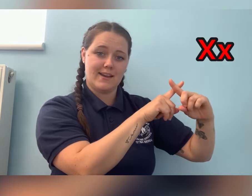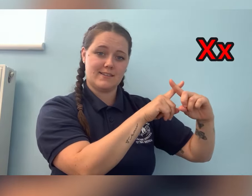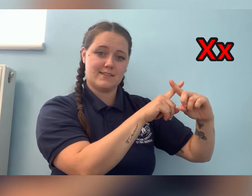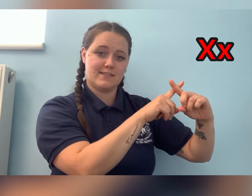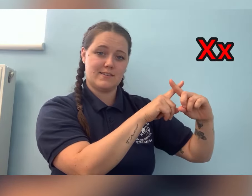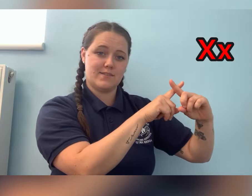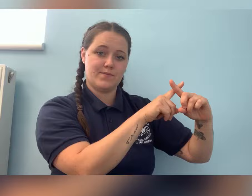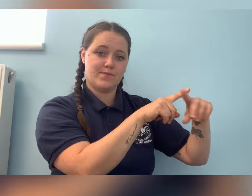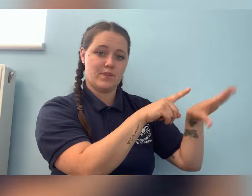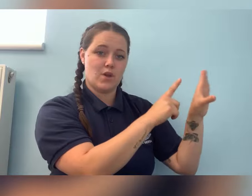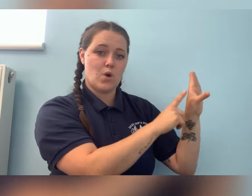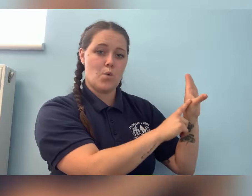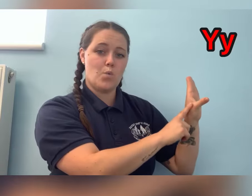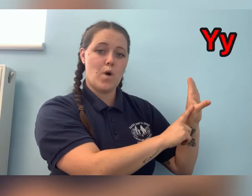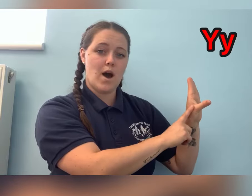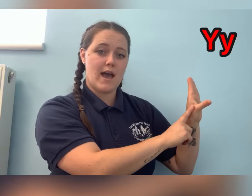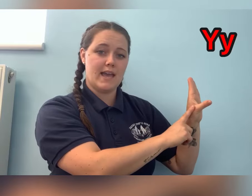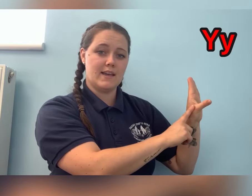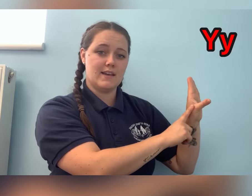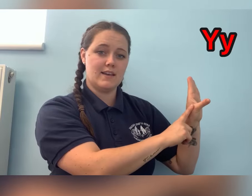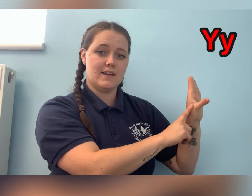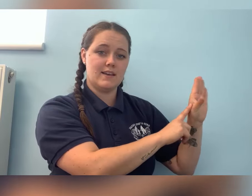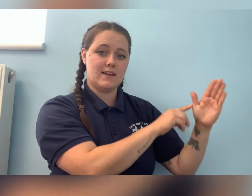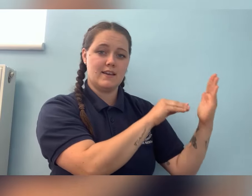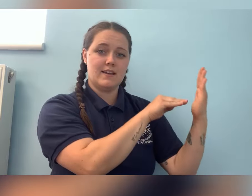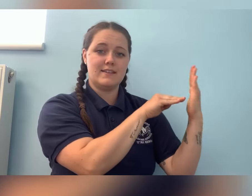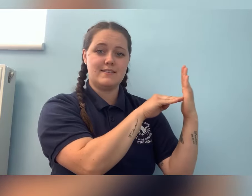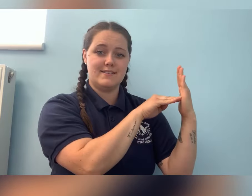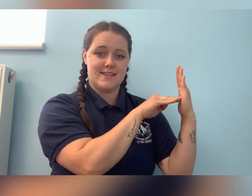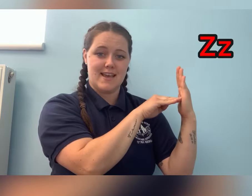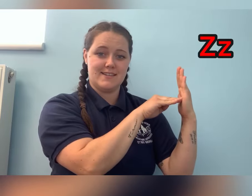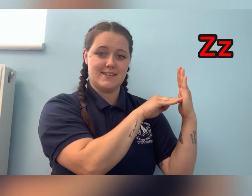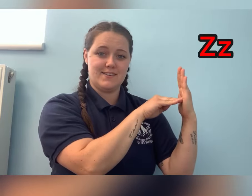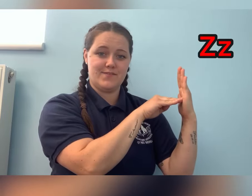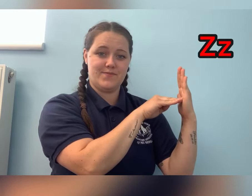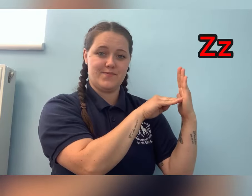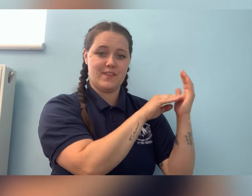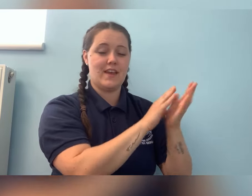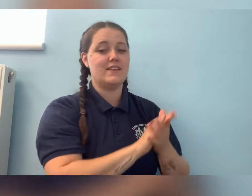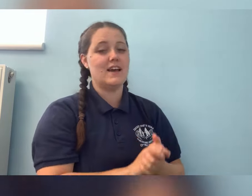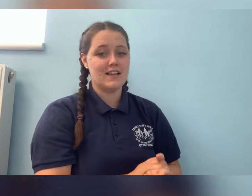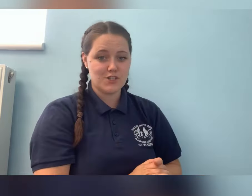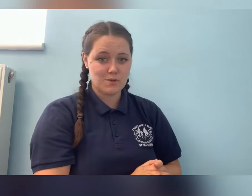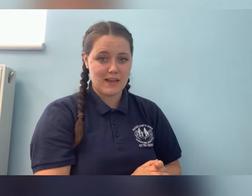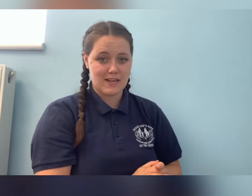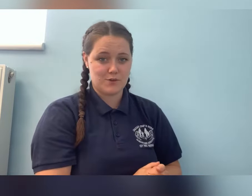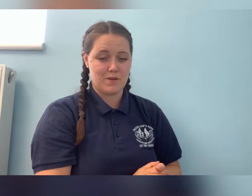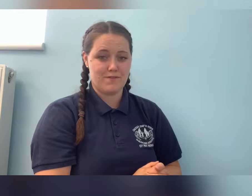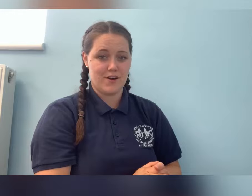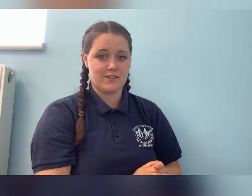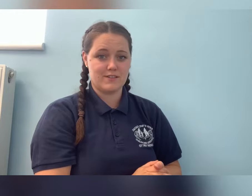X, Y, Z. Now let's do it a little bit faster.